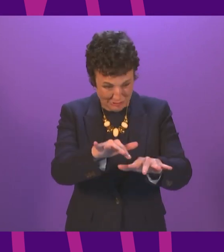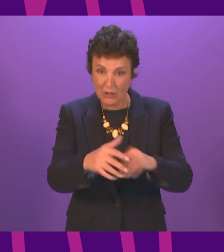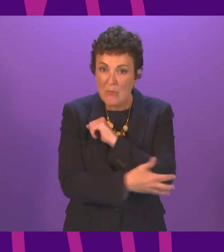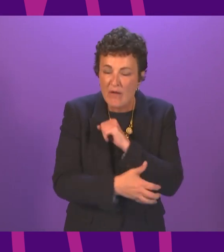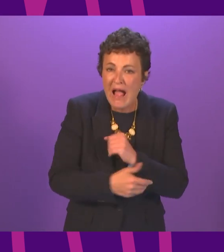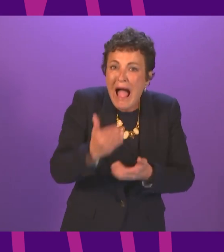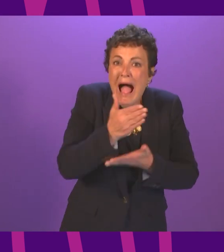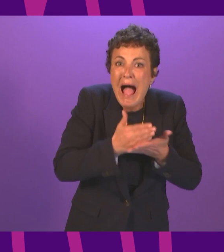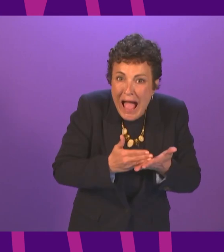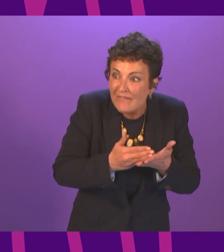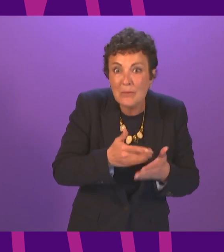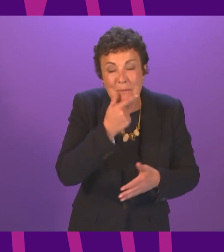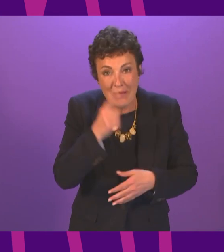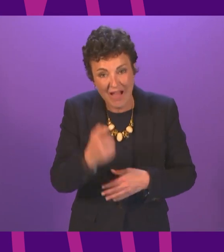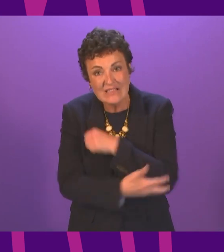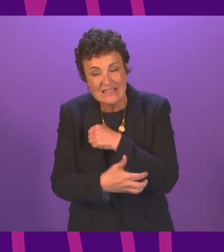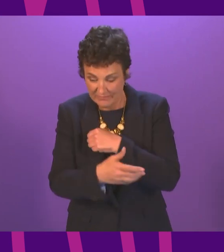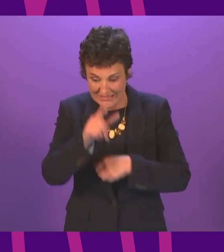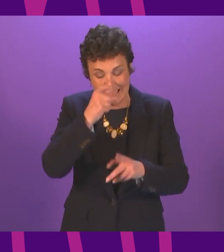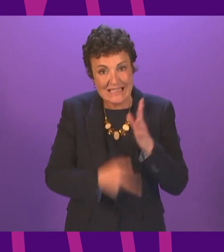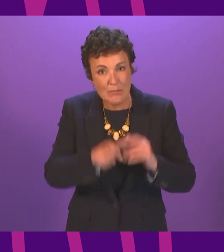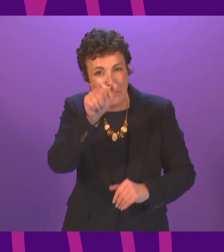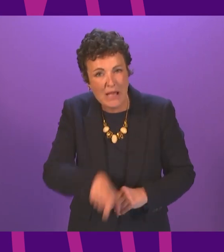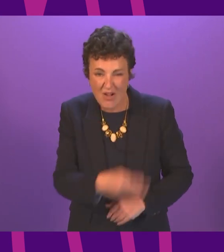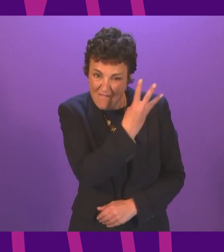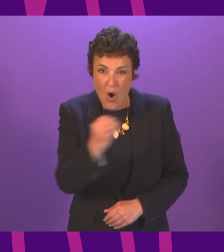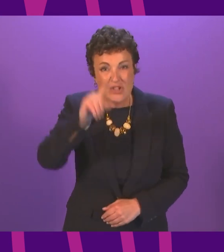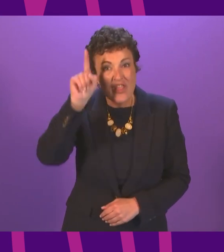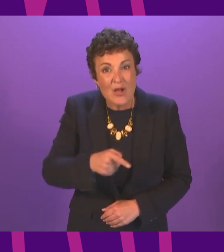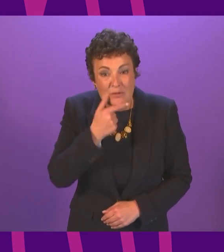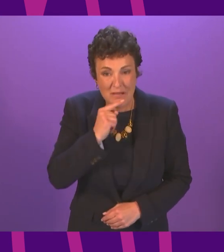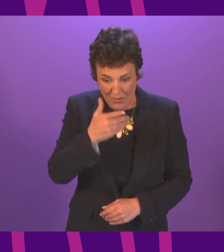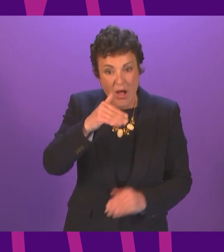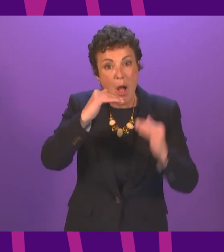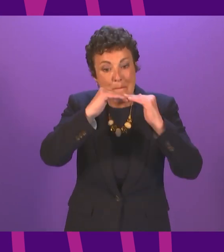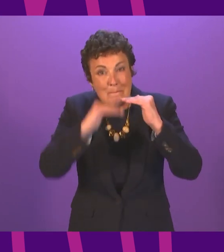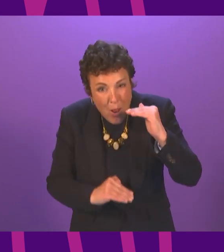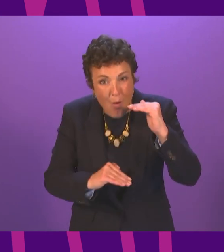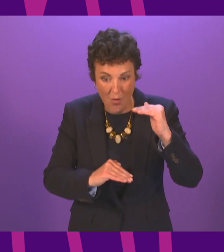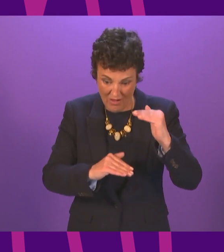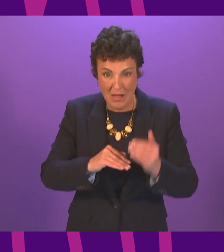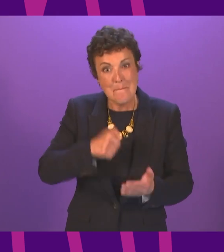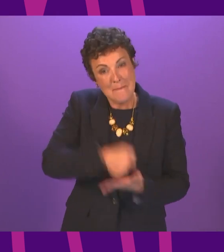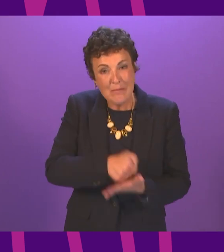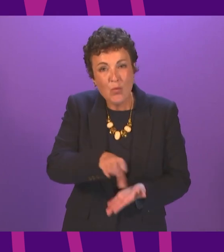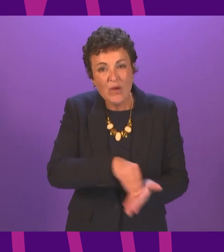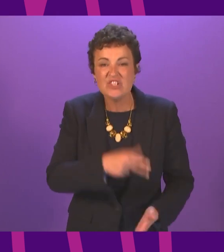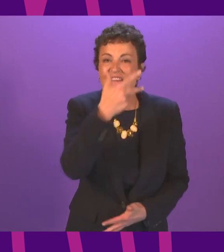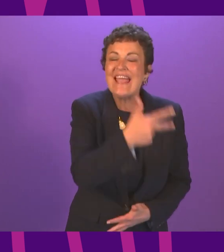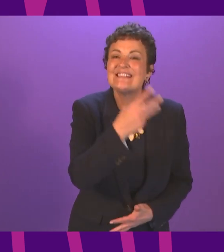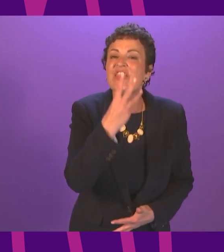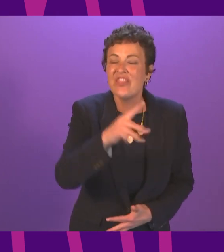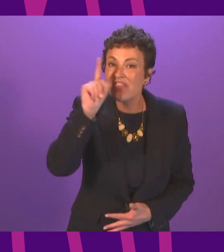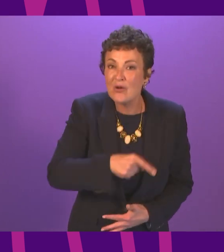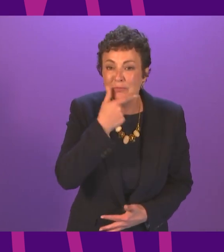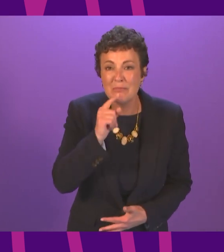households in poverty have a disabled person in them 400,000 people earn below the living wage 83,000 people are on zero